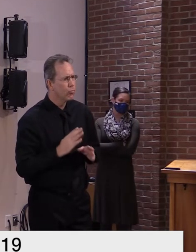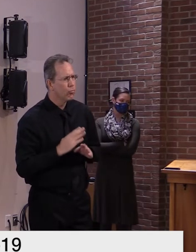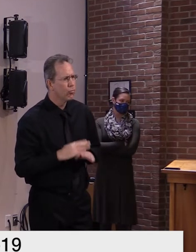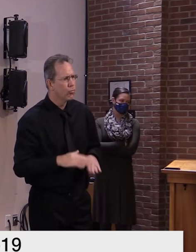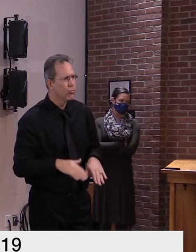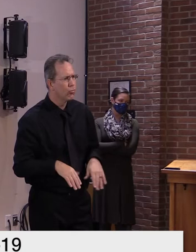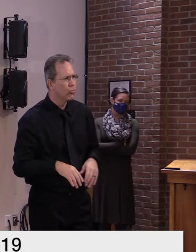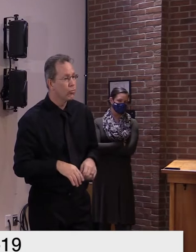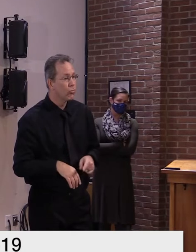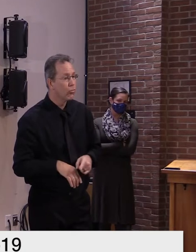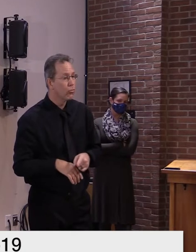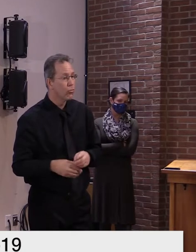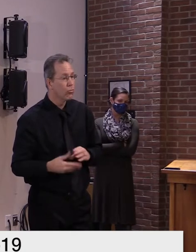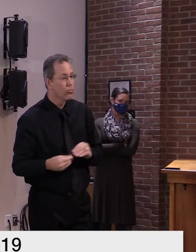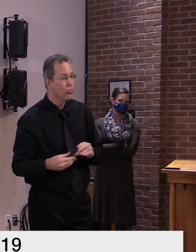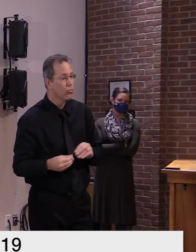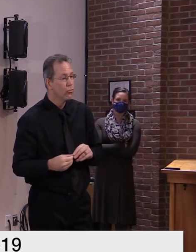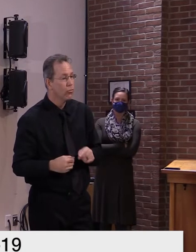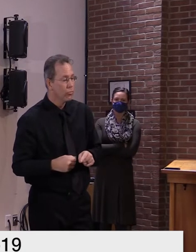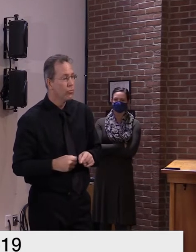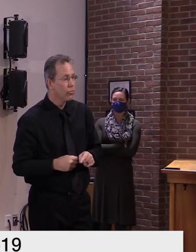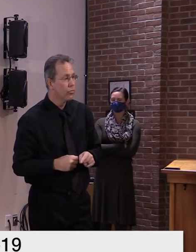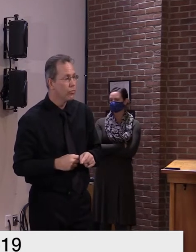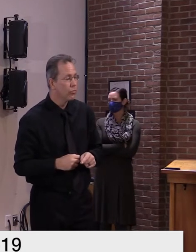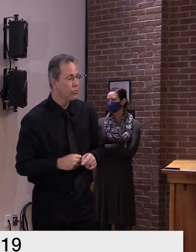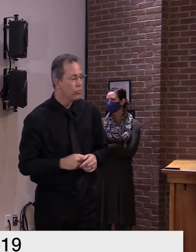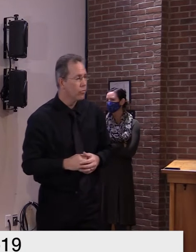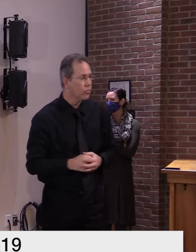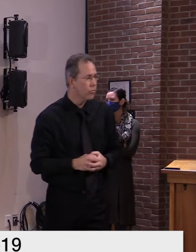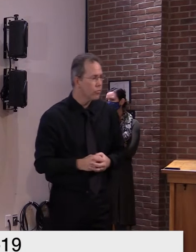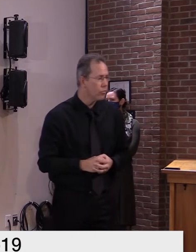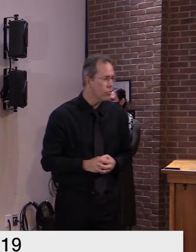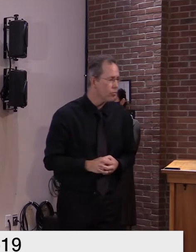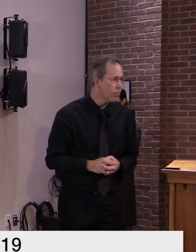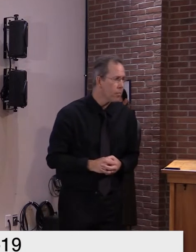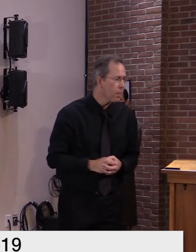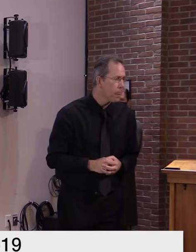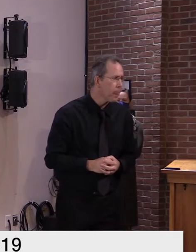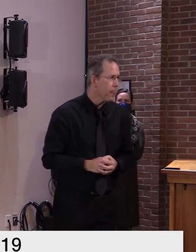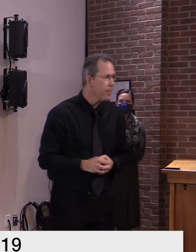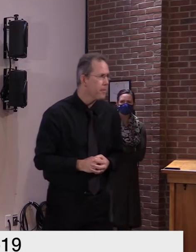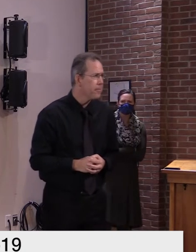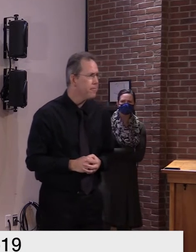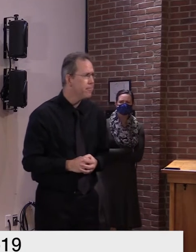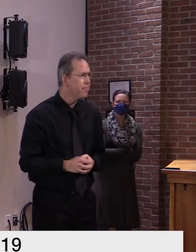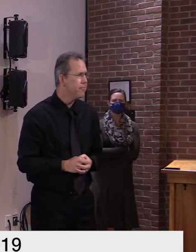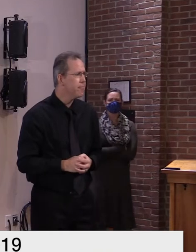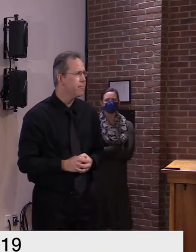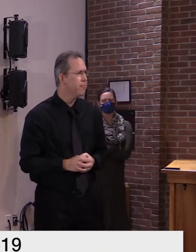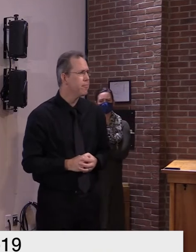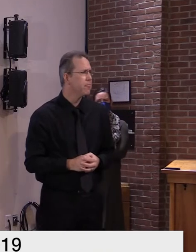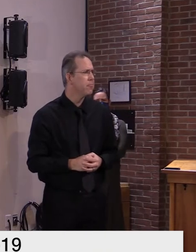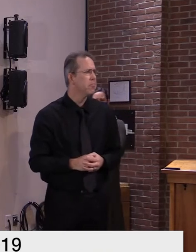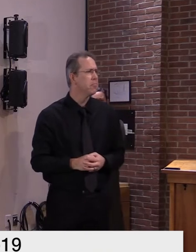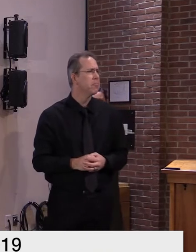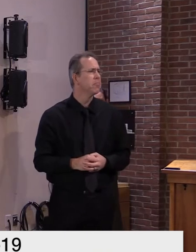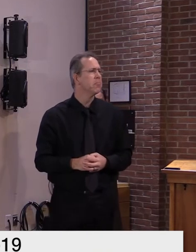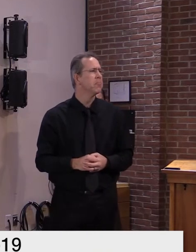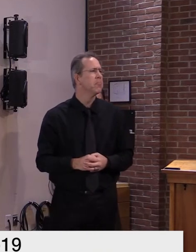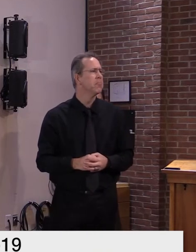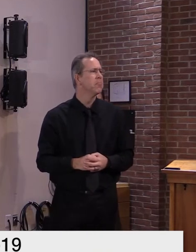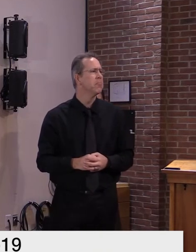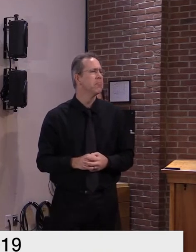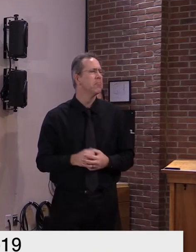i think good question is a little bit of dr ruby and a little bit of um mike smith um is the